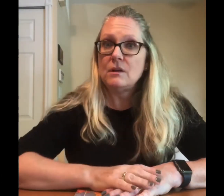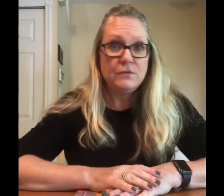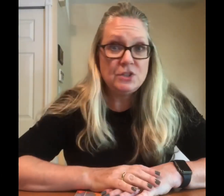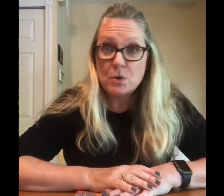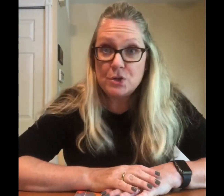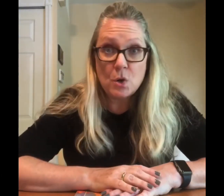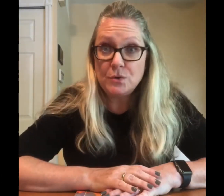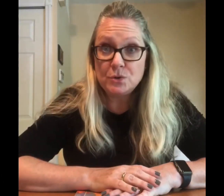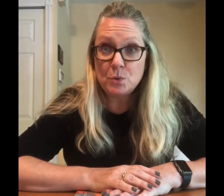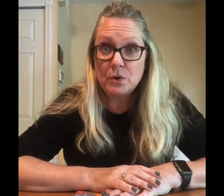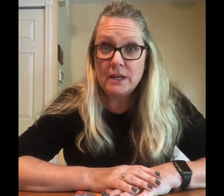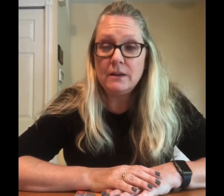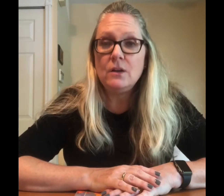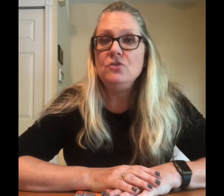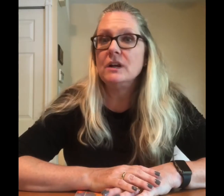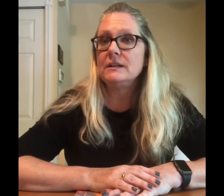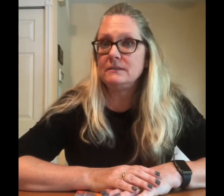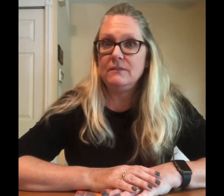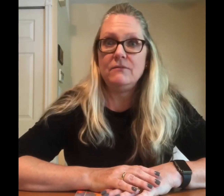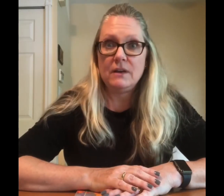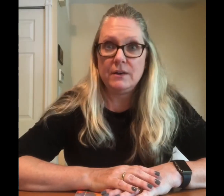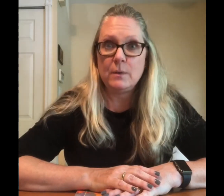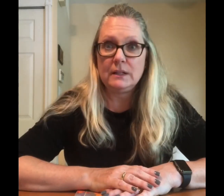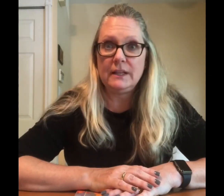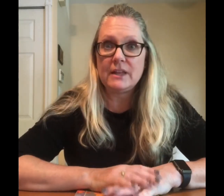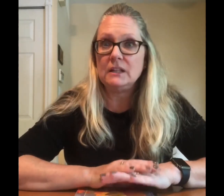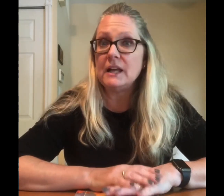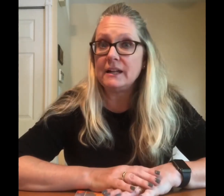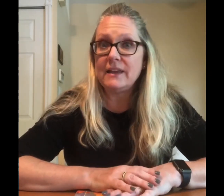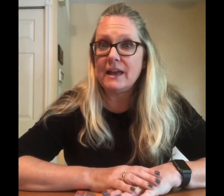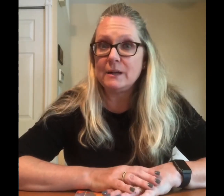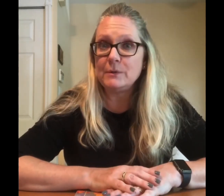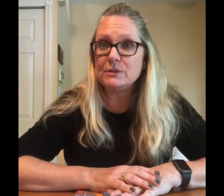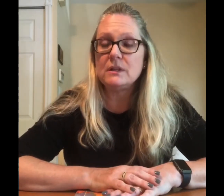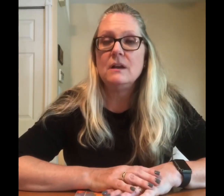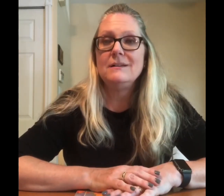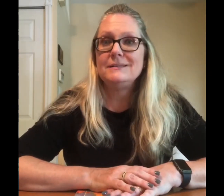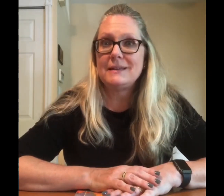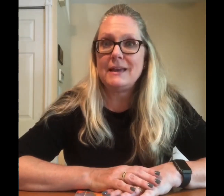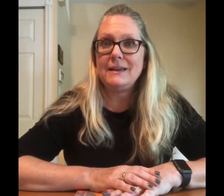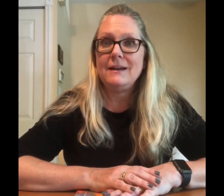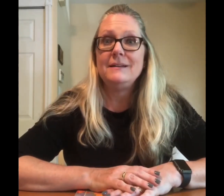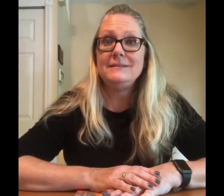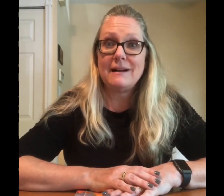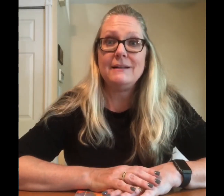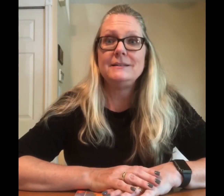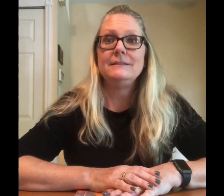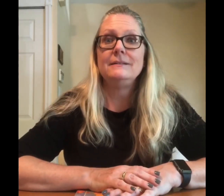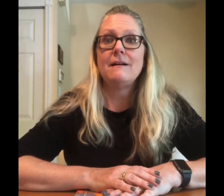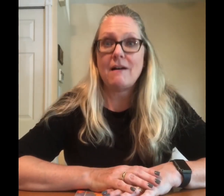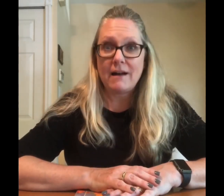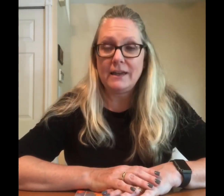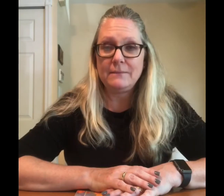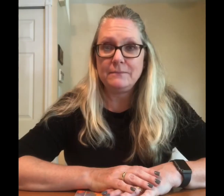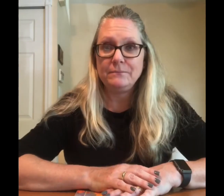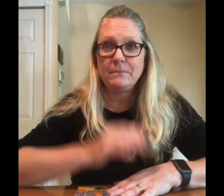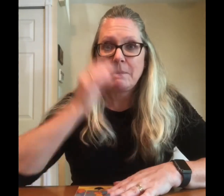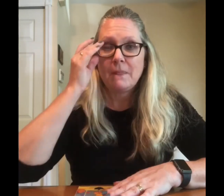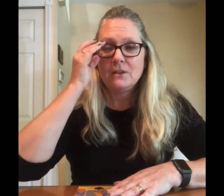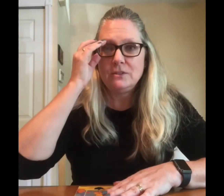if you don't know the story, you're gonna see very quickly that a lot of the animals say not I. She's